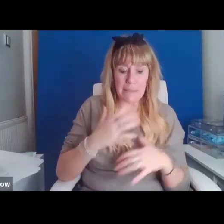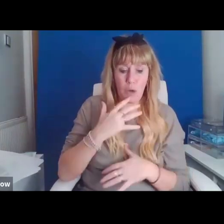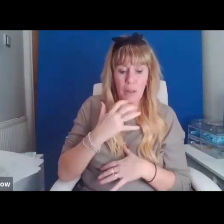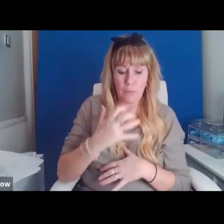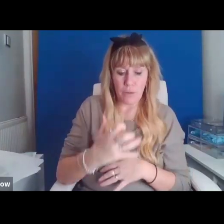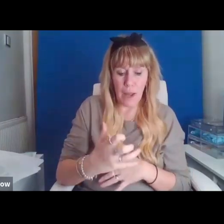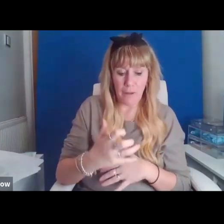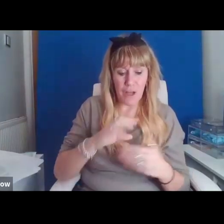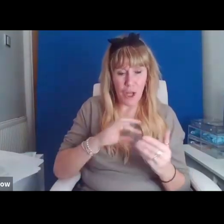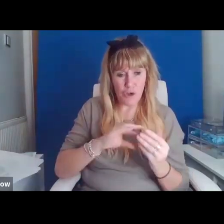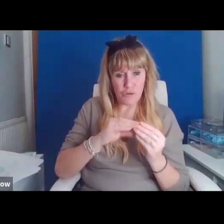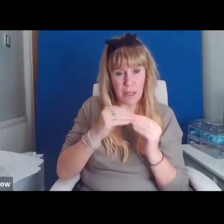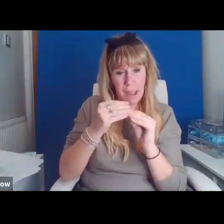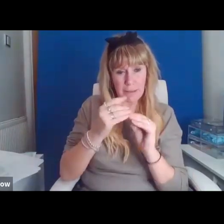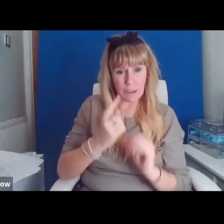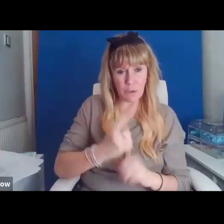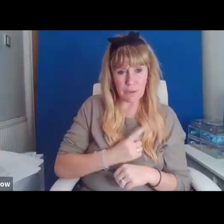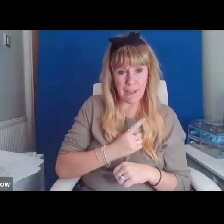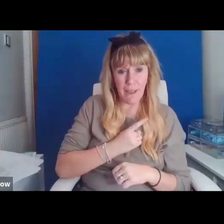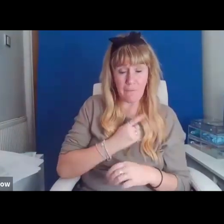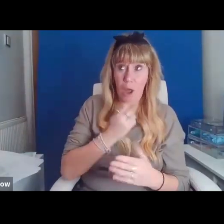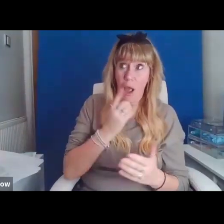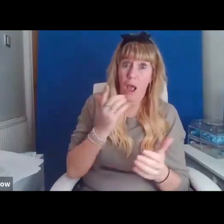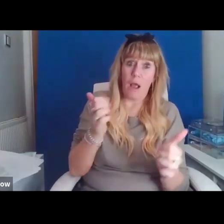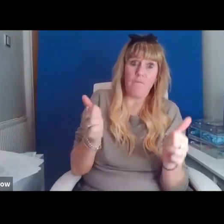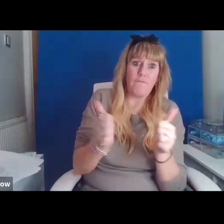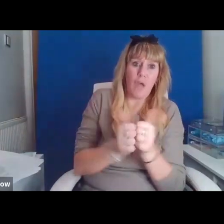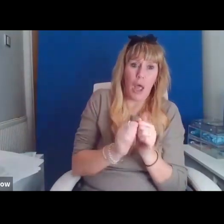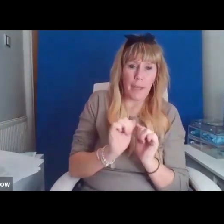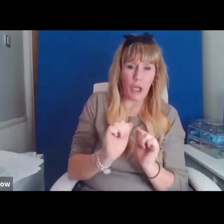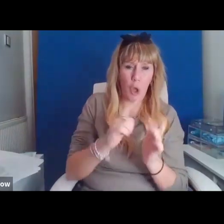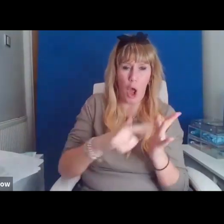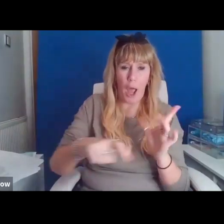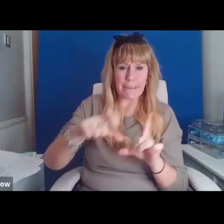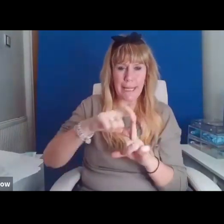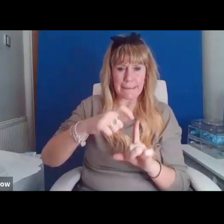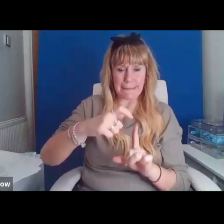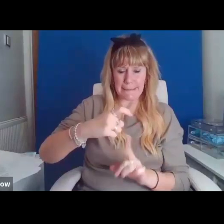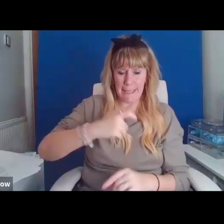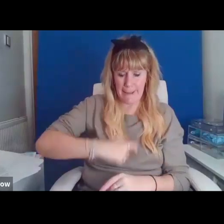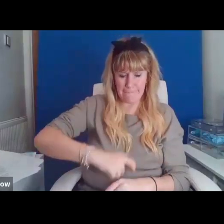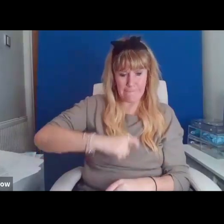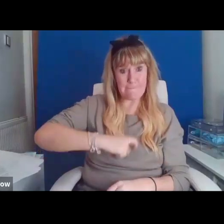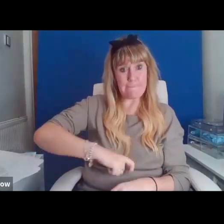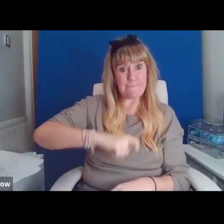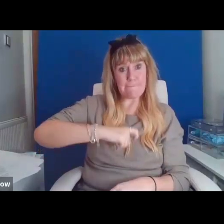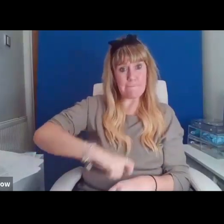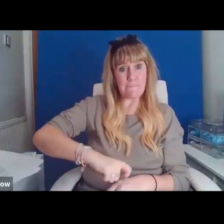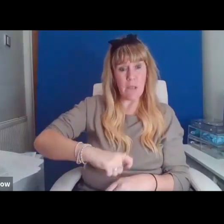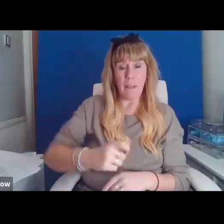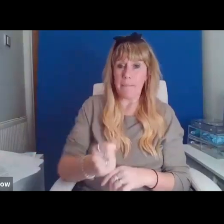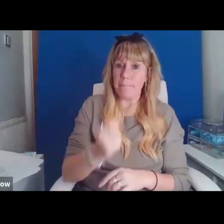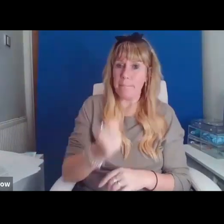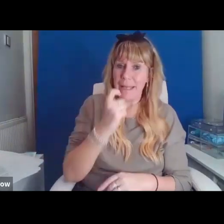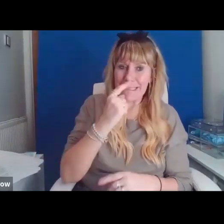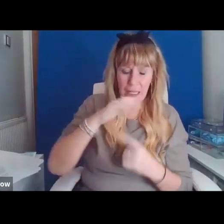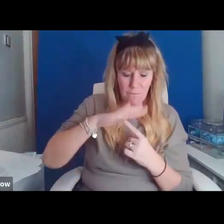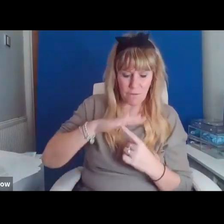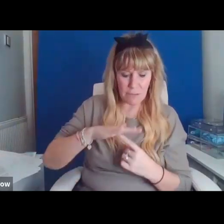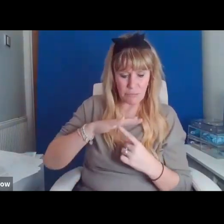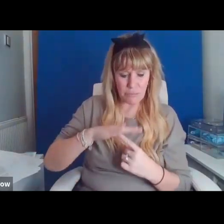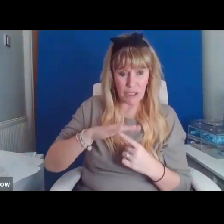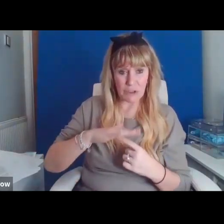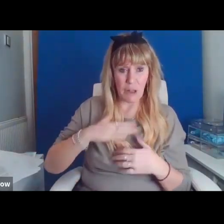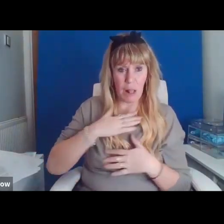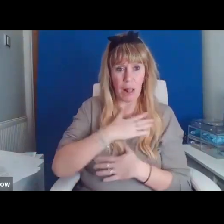confirming your identity after so many years of dysphoria, medicated for depression, without even the